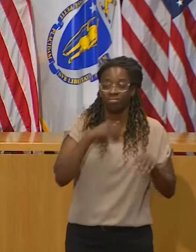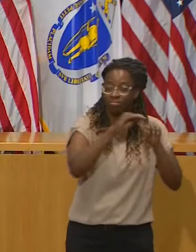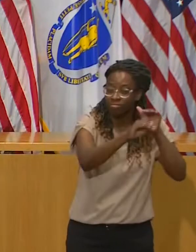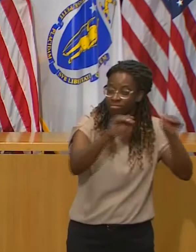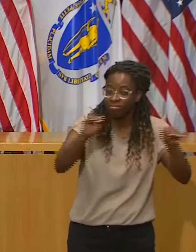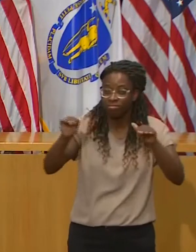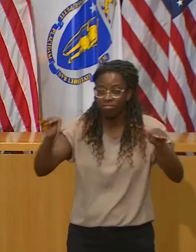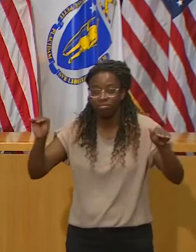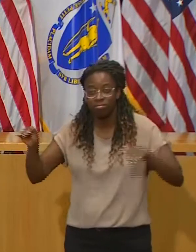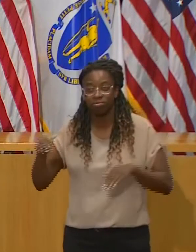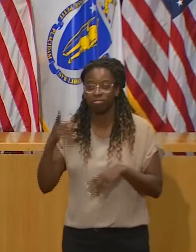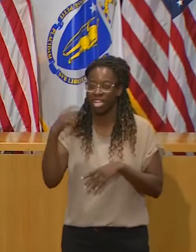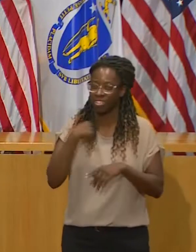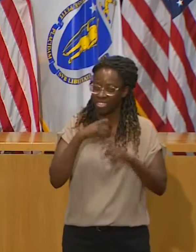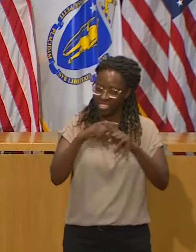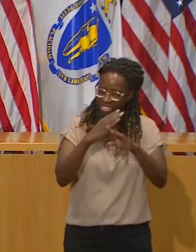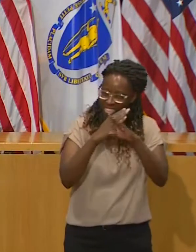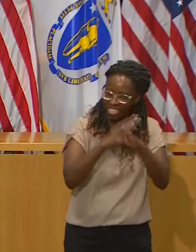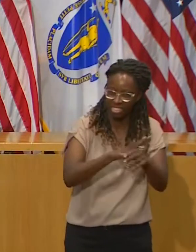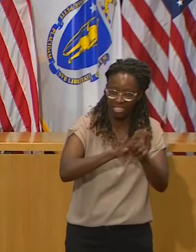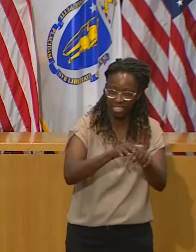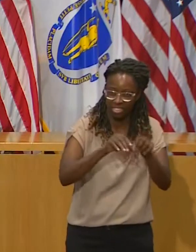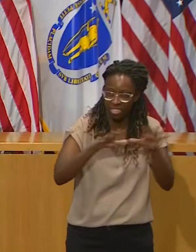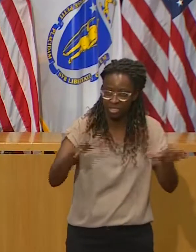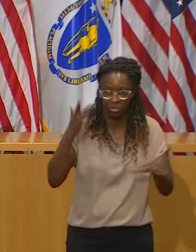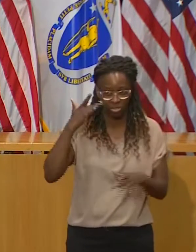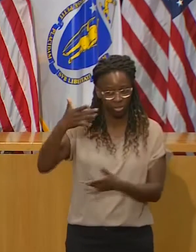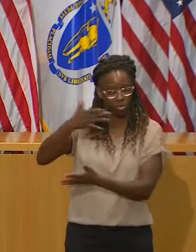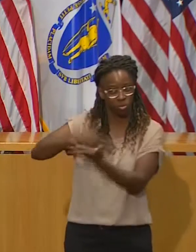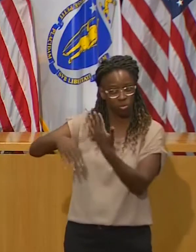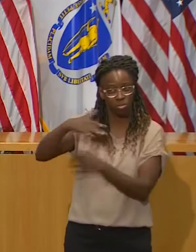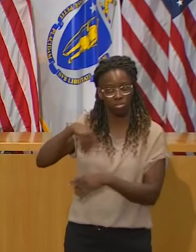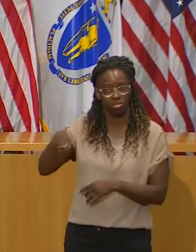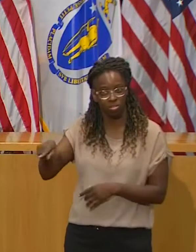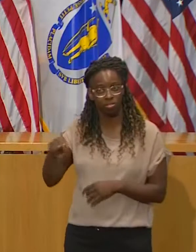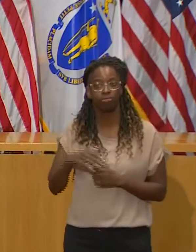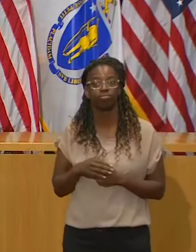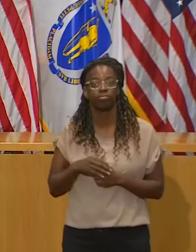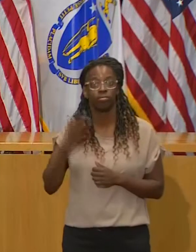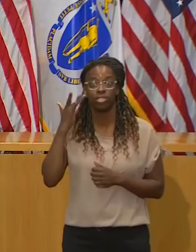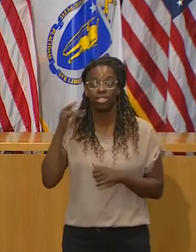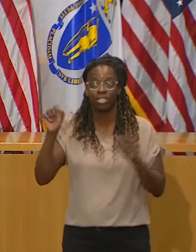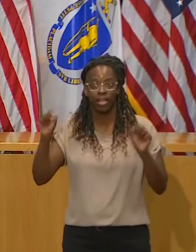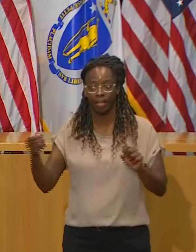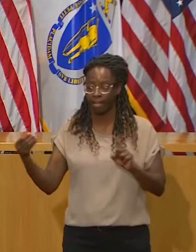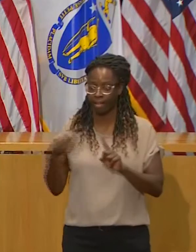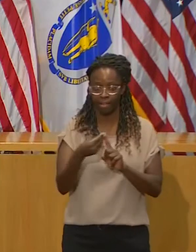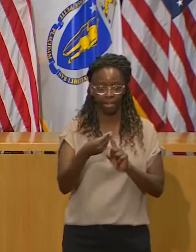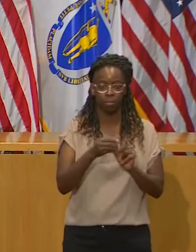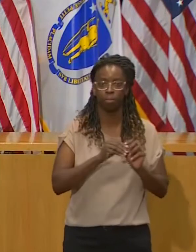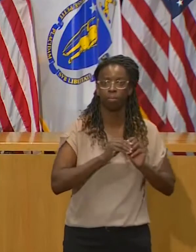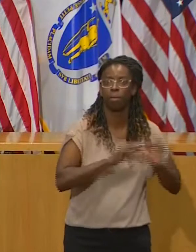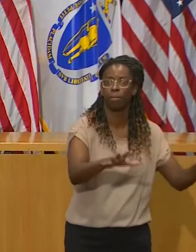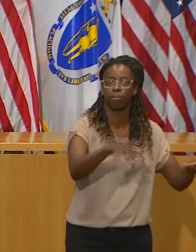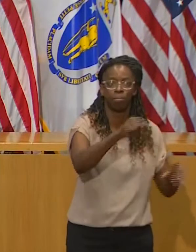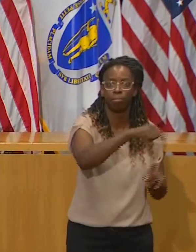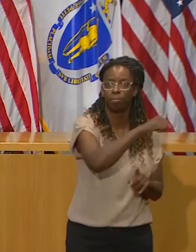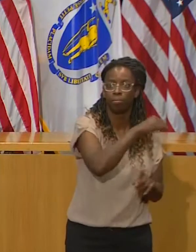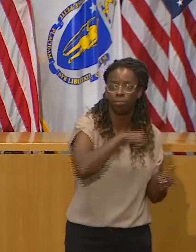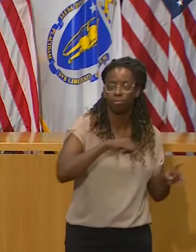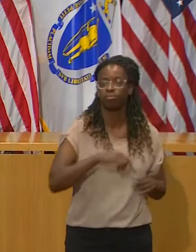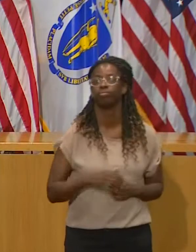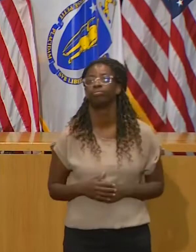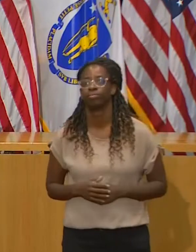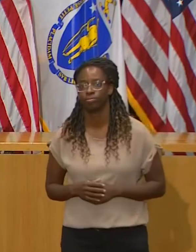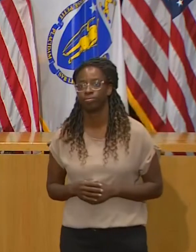environment for COVID-19 to spread. Communities, local officials especially, continue to report that